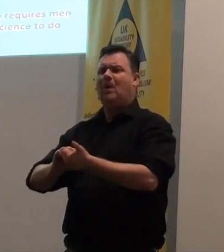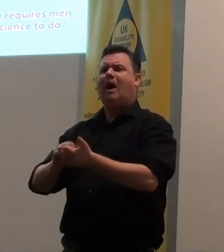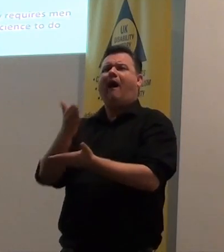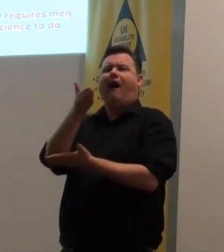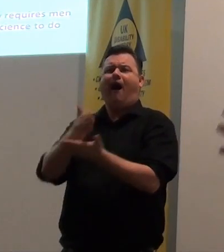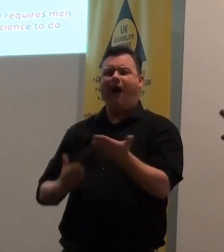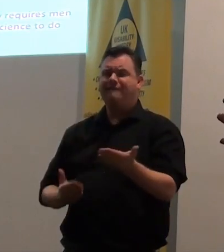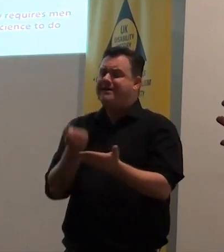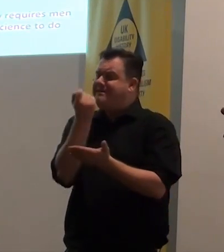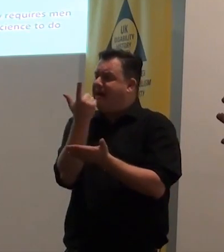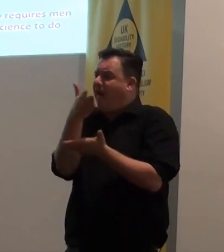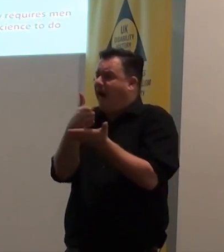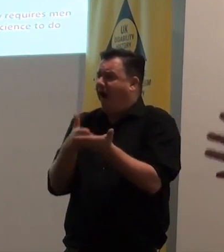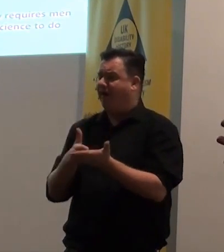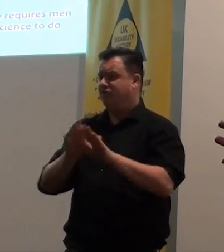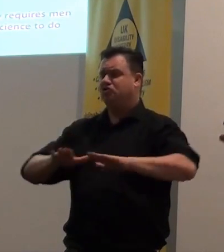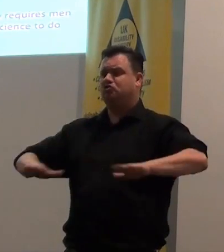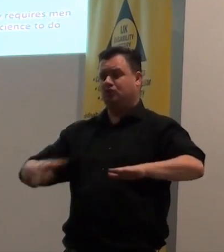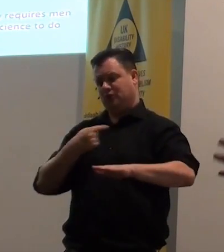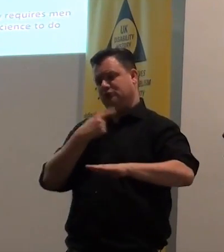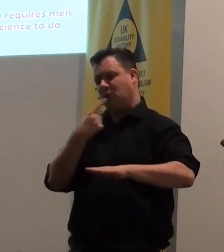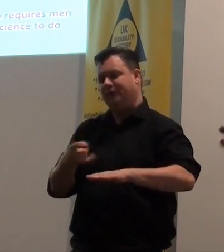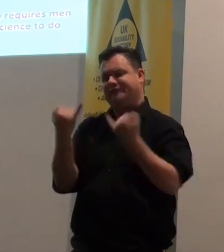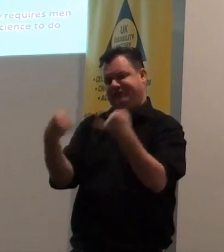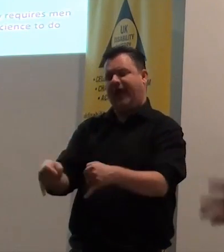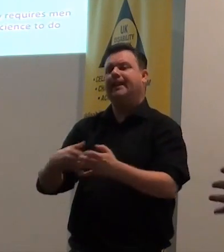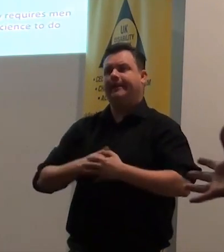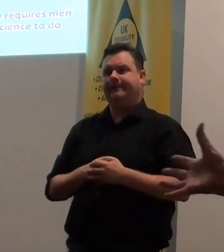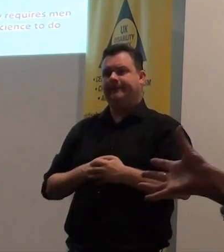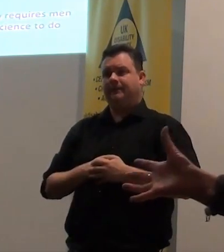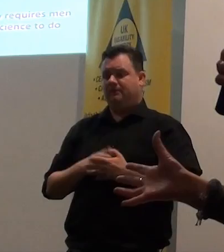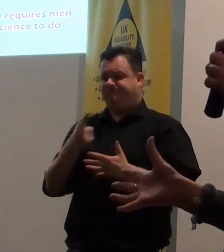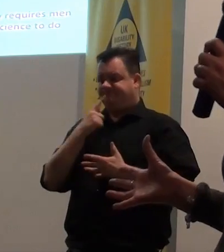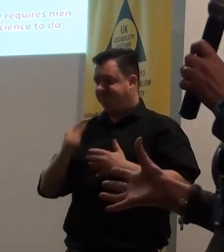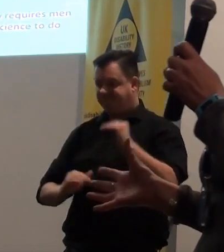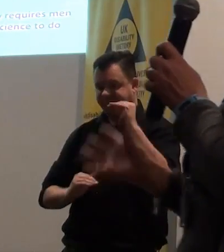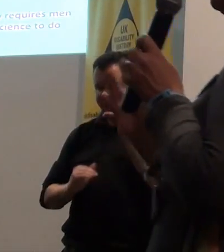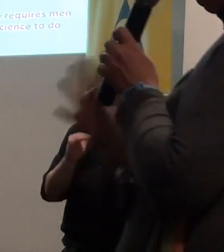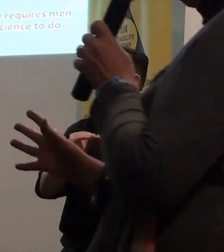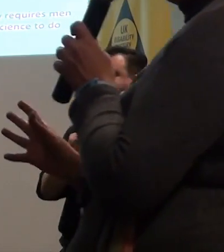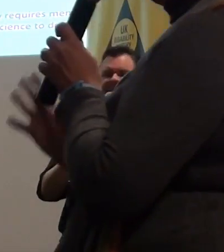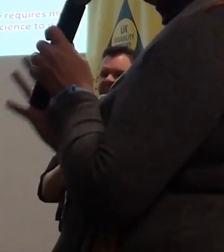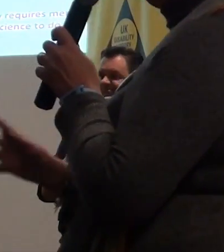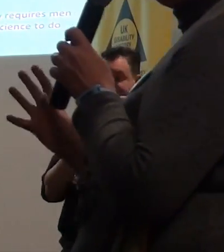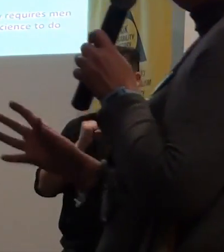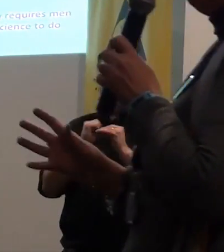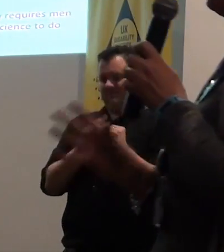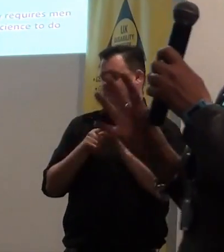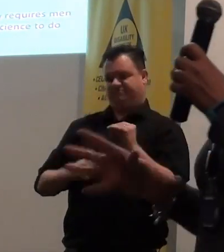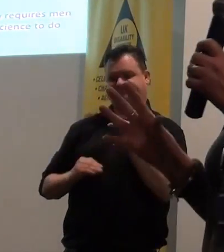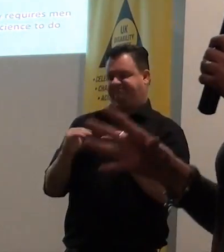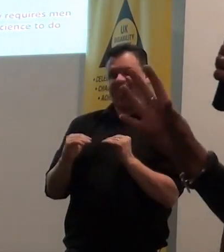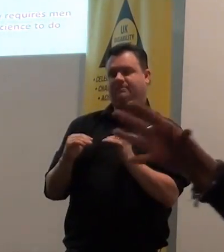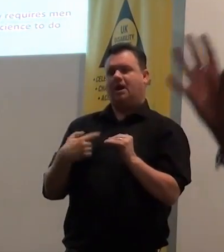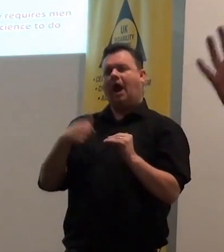Nearly half of children in the country were told that they had failed, that they hadn't reached the expected standard. And I know that lots of those